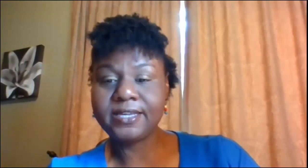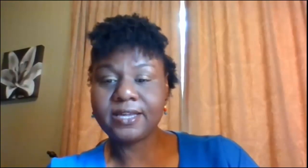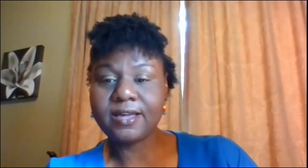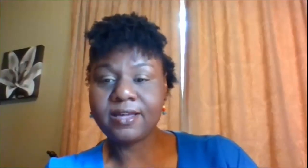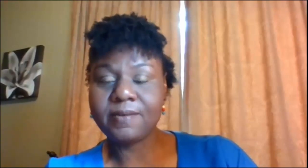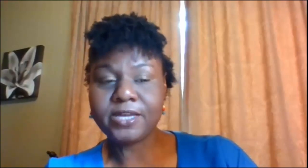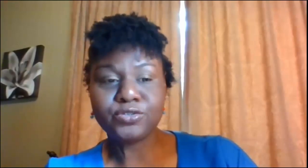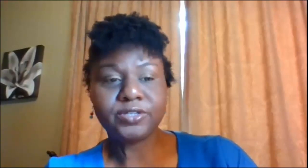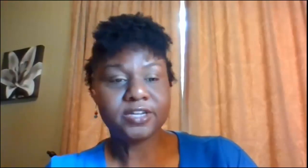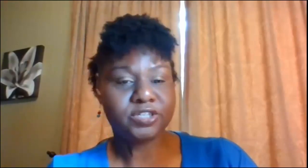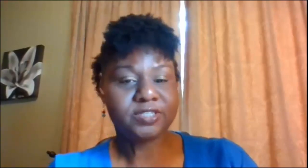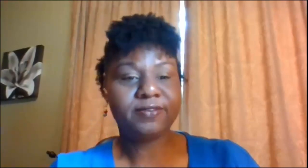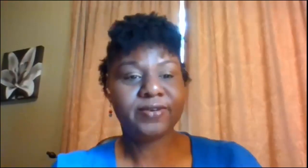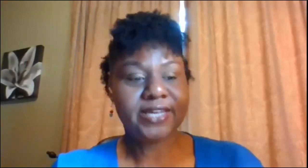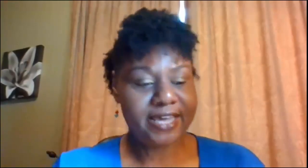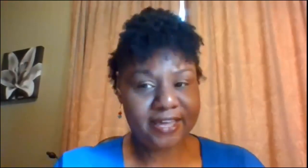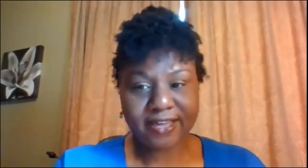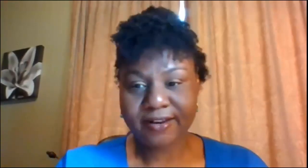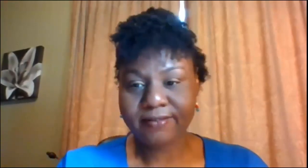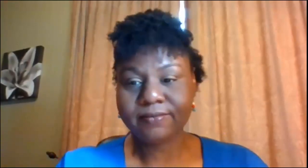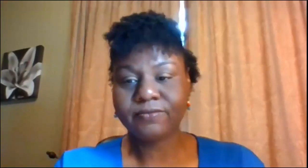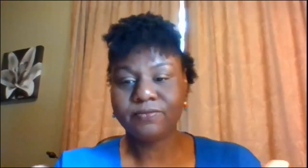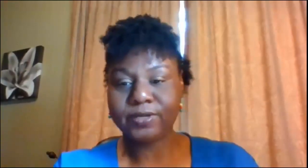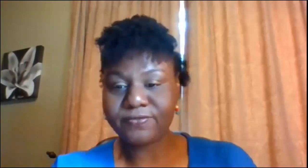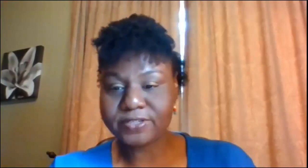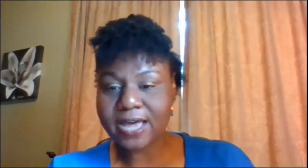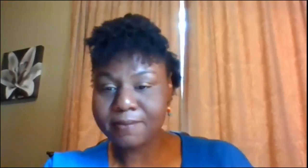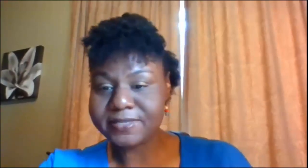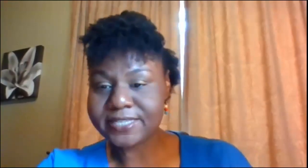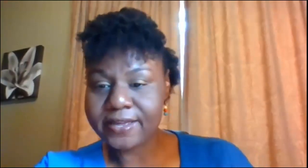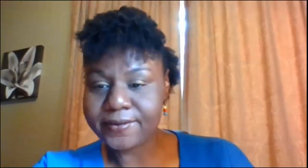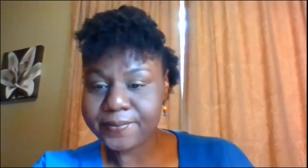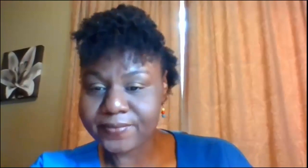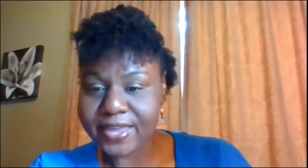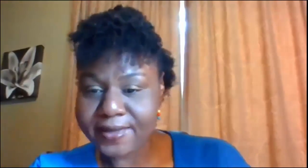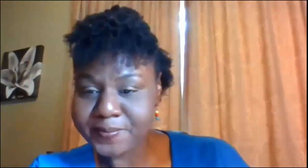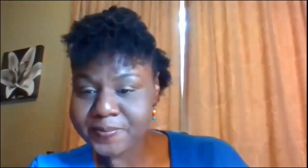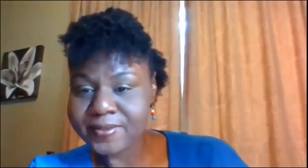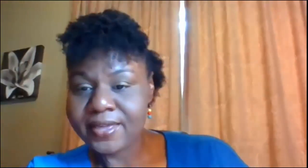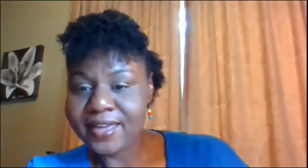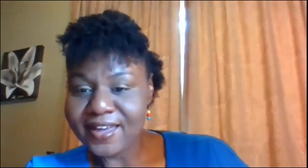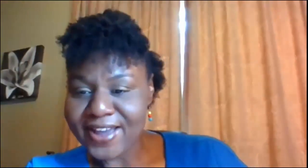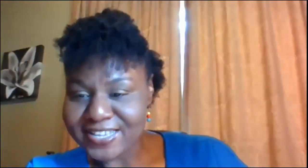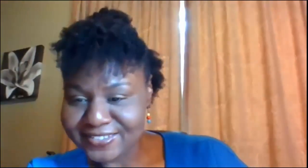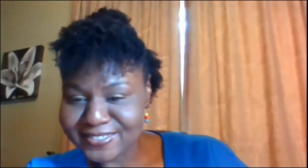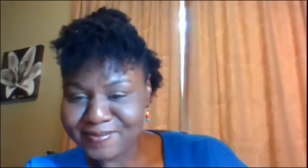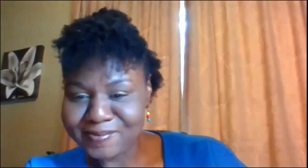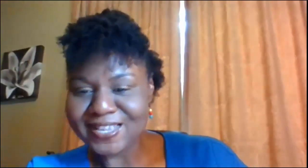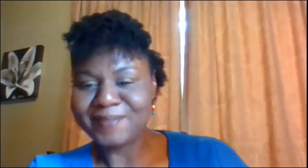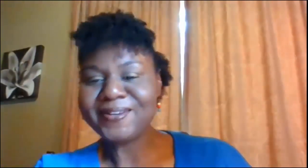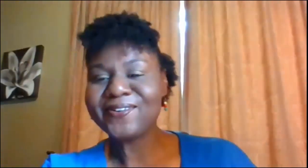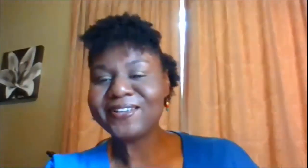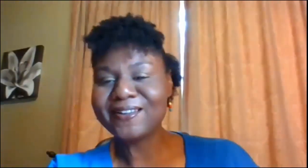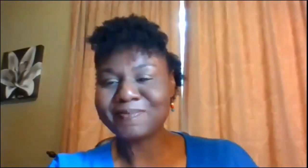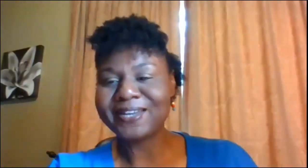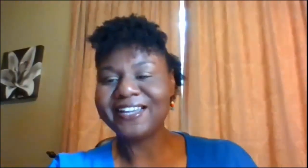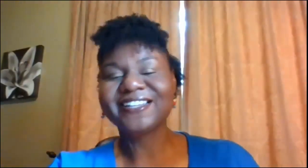introductions if we can with for time sake okay I still see people type me he only loves my nuggets